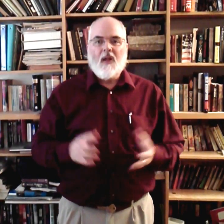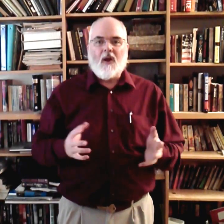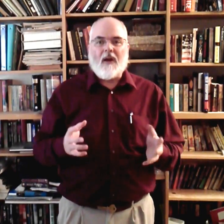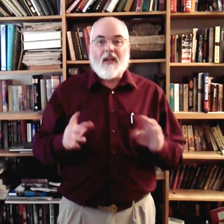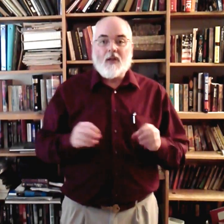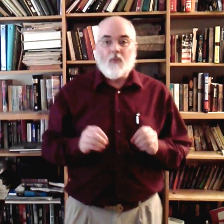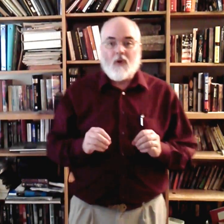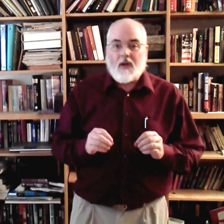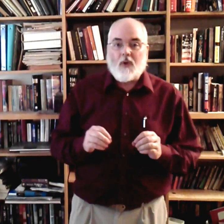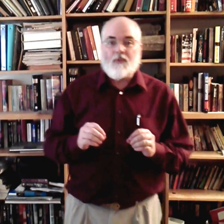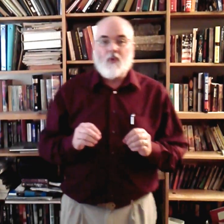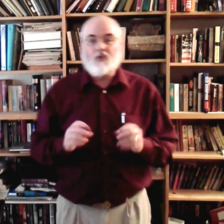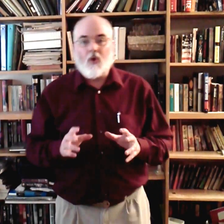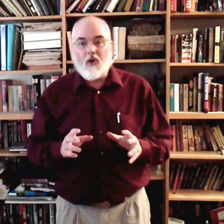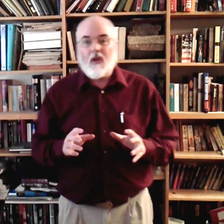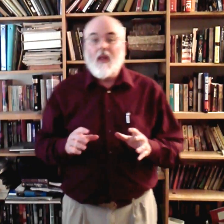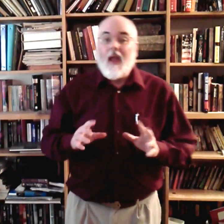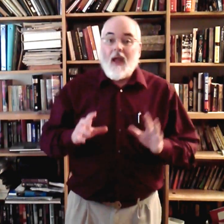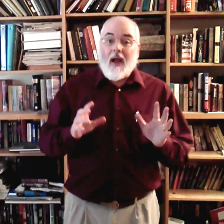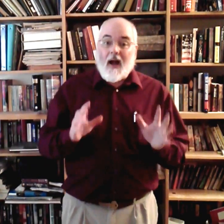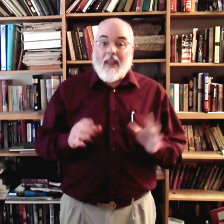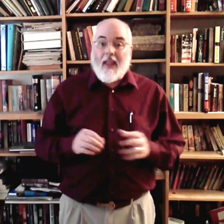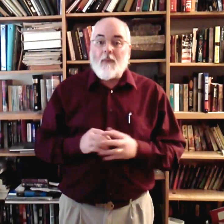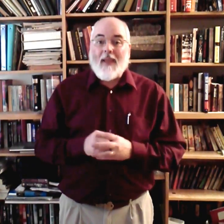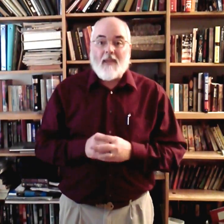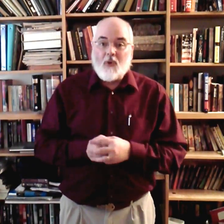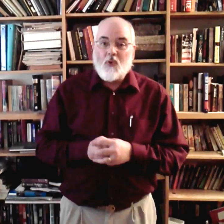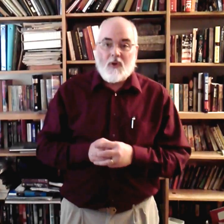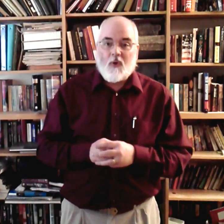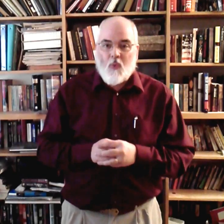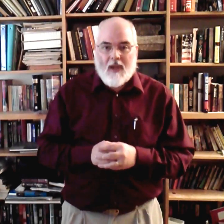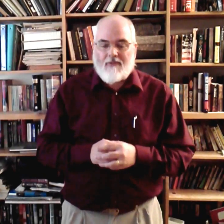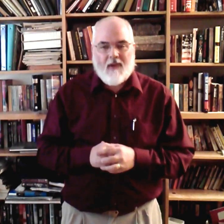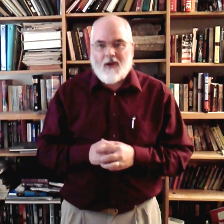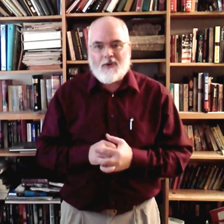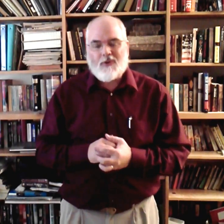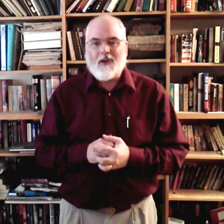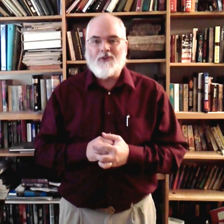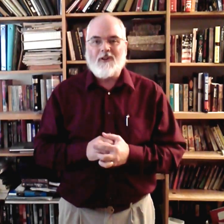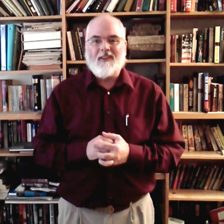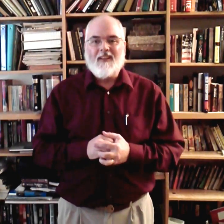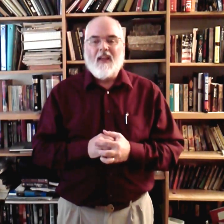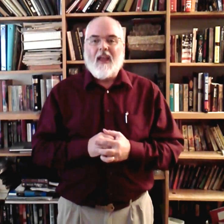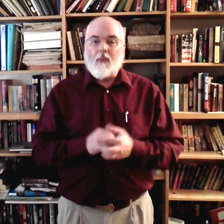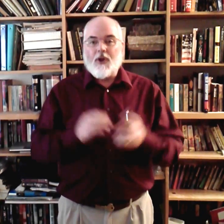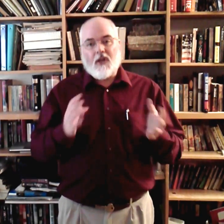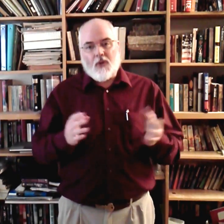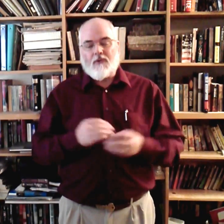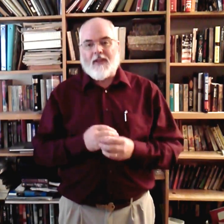Alright, here we're going to go through the song, I Am a Poor Wayfaring Stranger. And we're just going to go through the